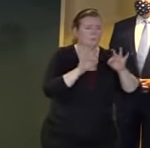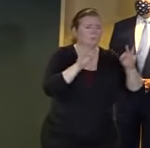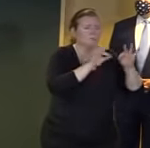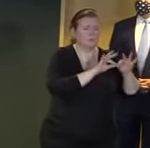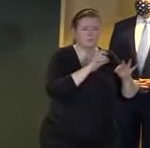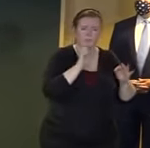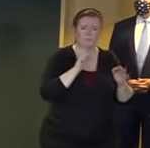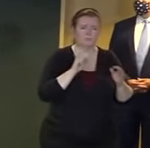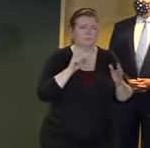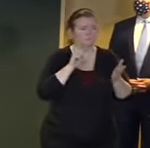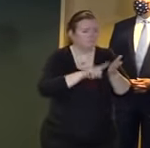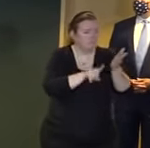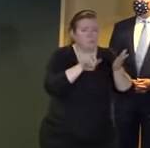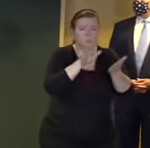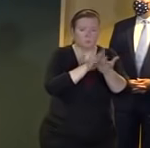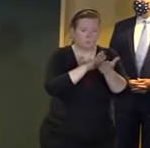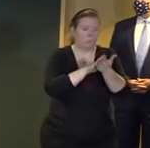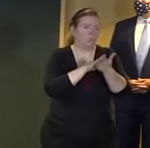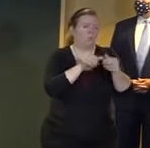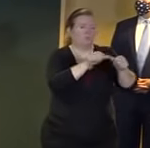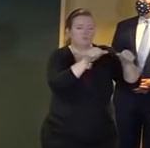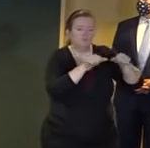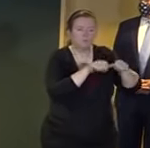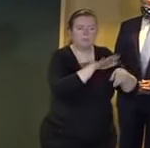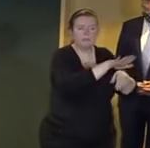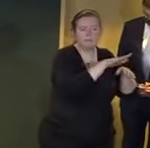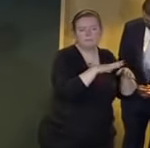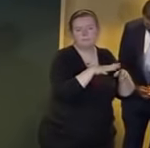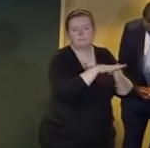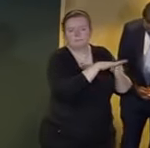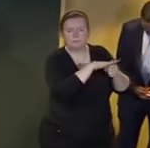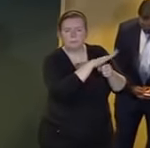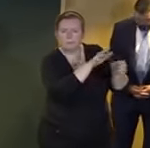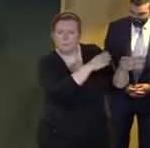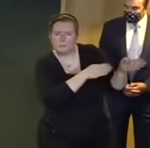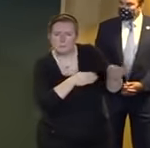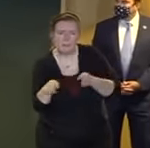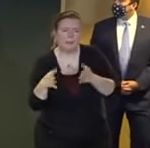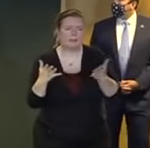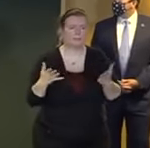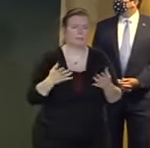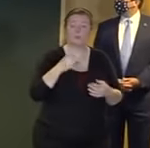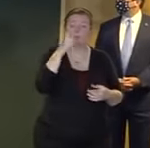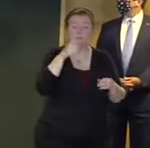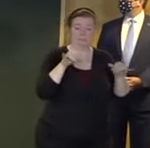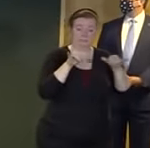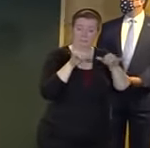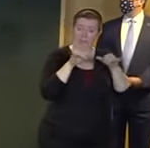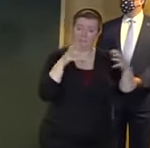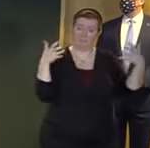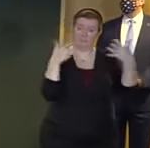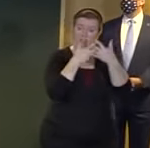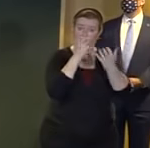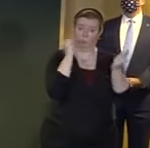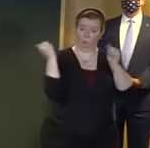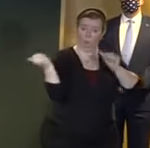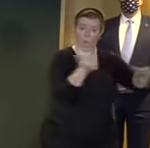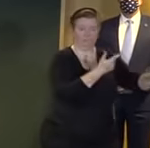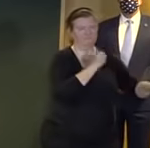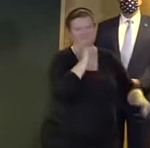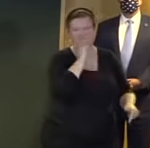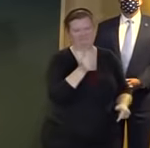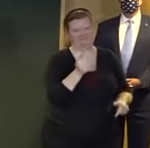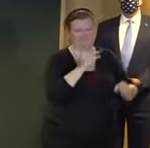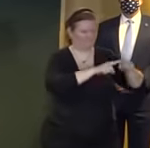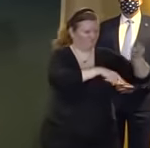district plans there's no two districts alike there's no one size fits all we acknowledge that they do as well and and